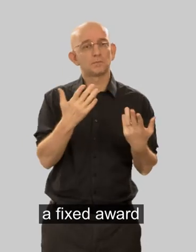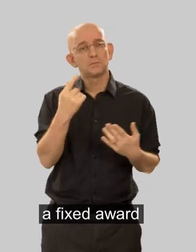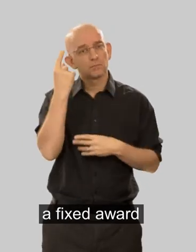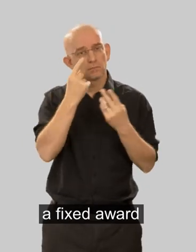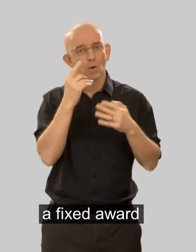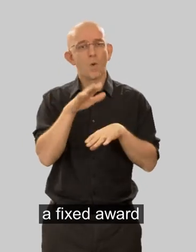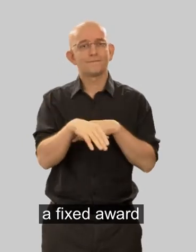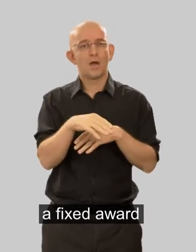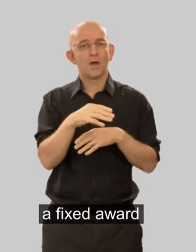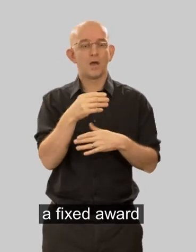a fixed award